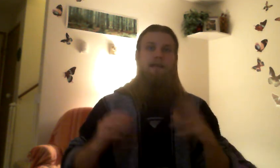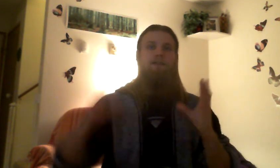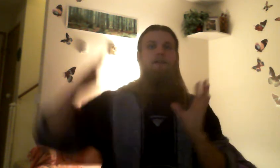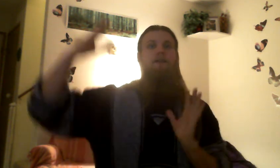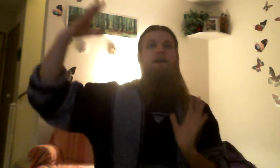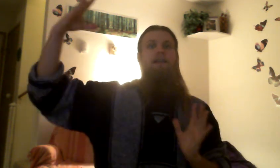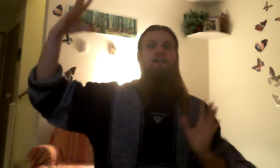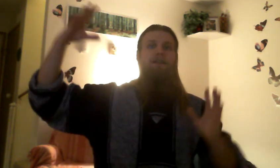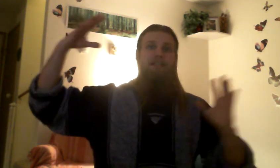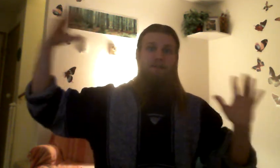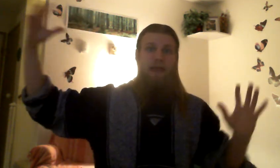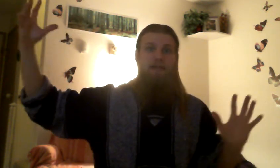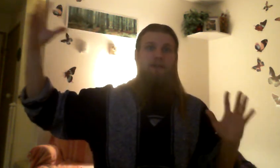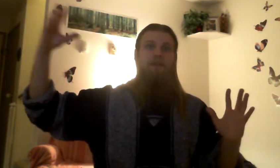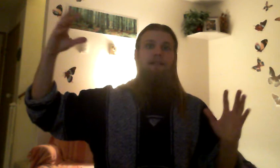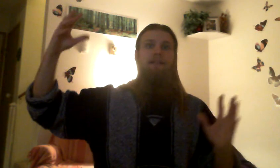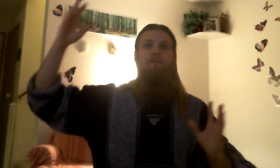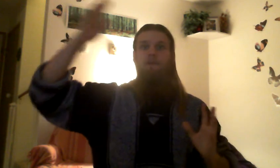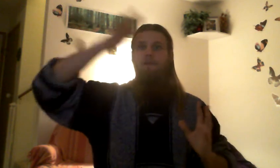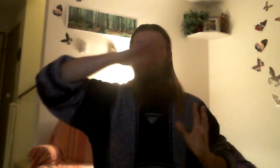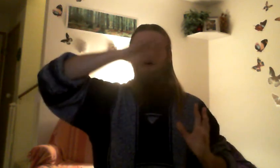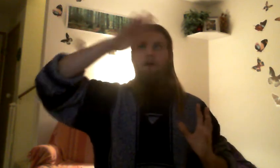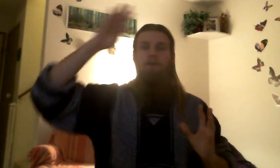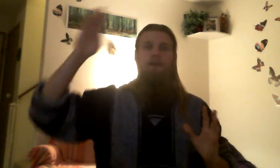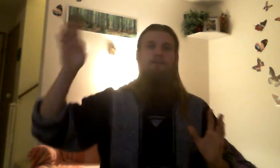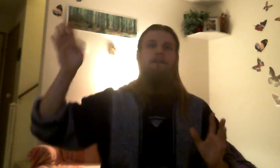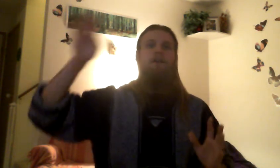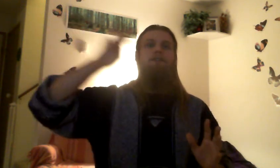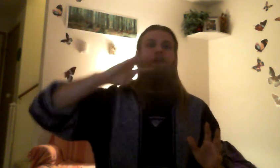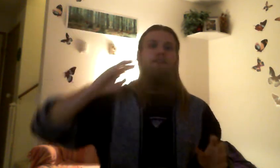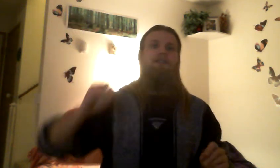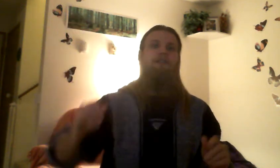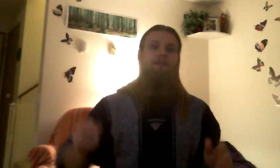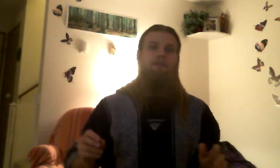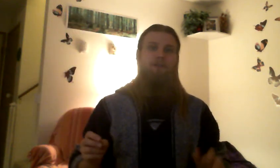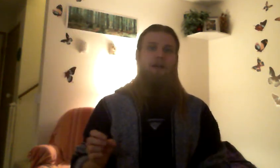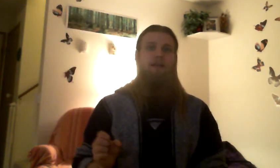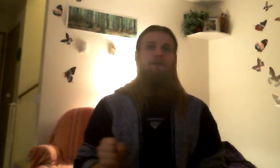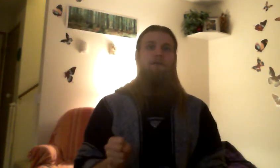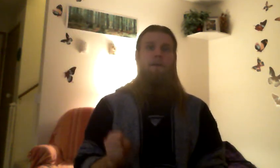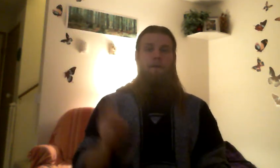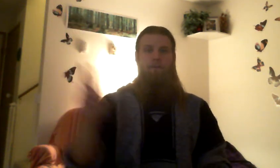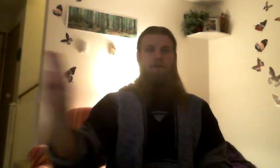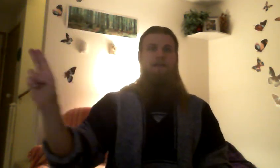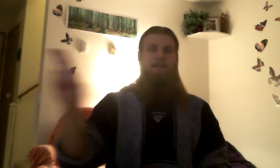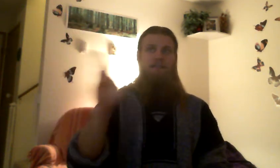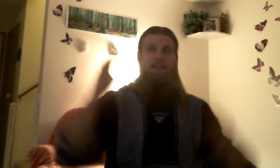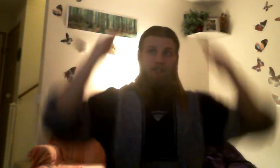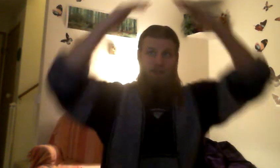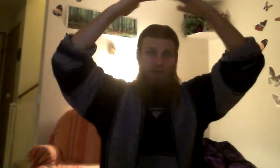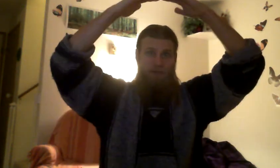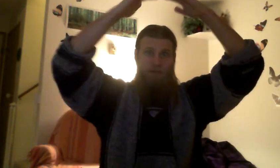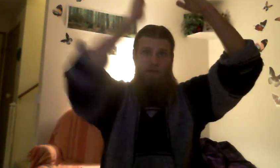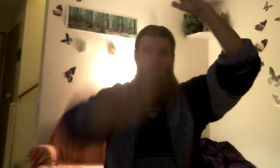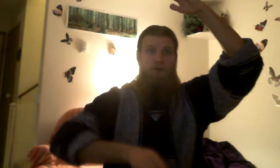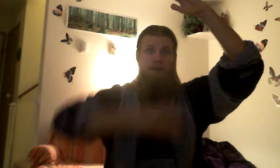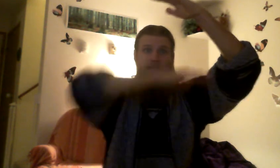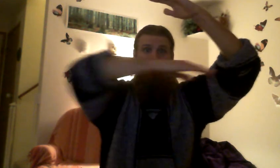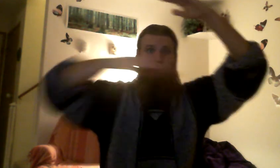That's going to expand your ability to move all your muscles in all directions and use your eyes. So, basically, it's a circle with a cross in it.